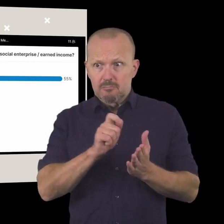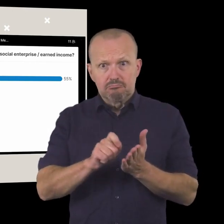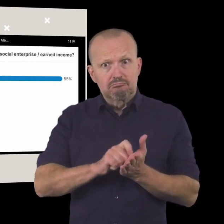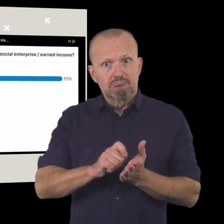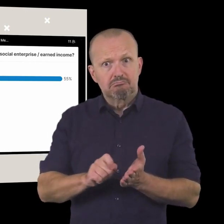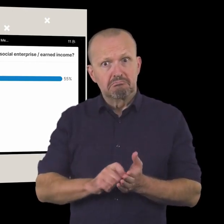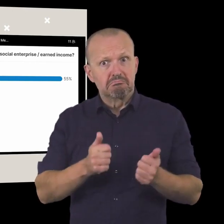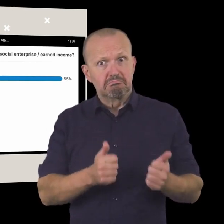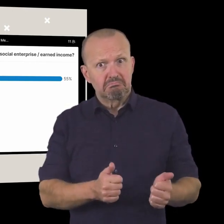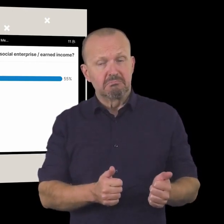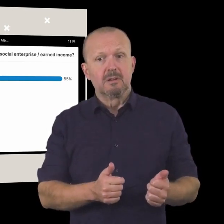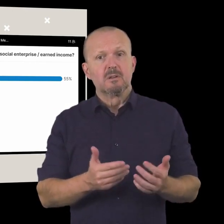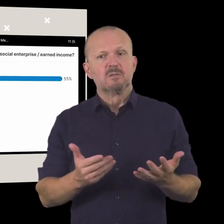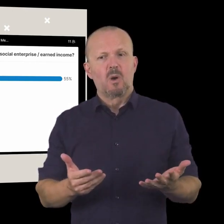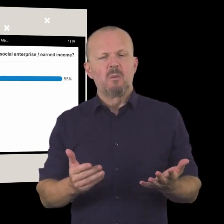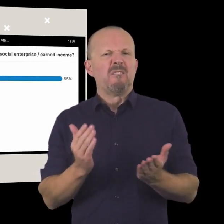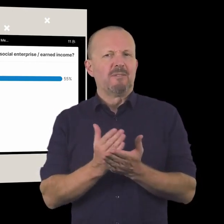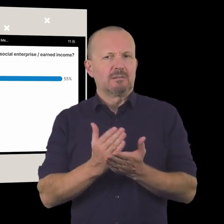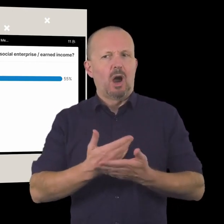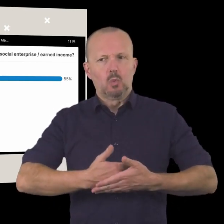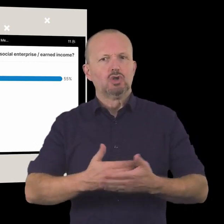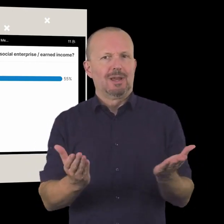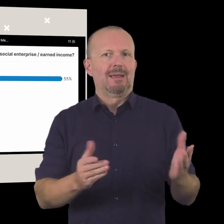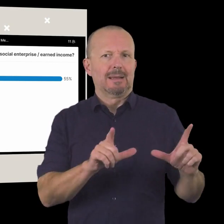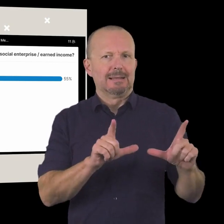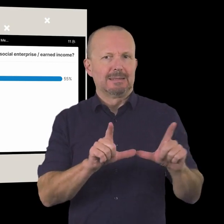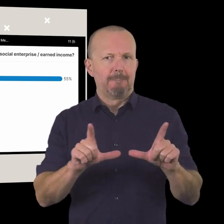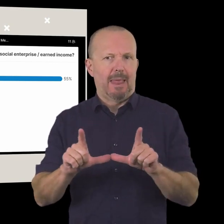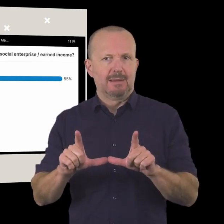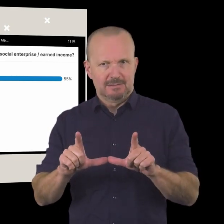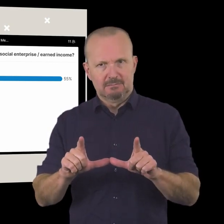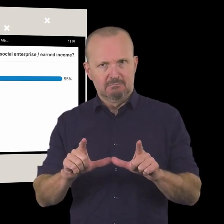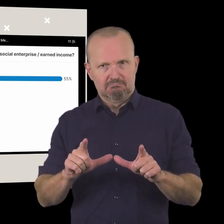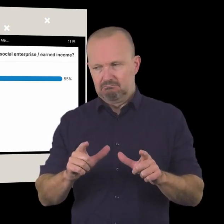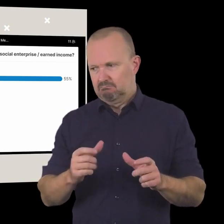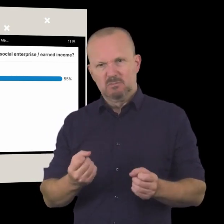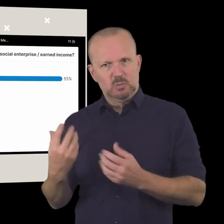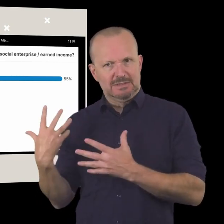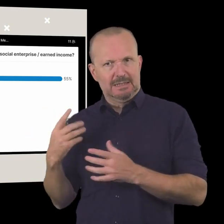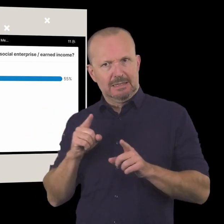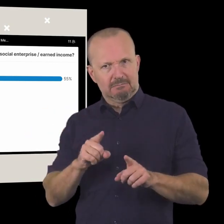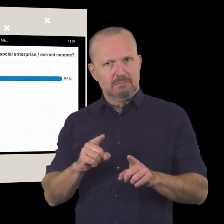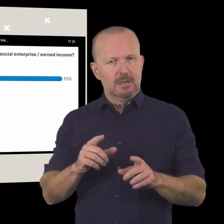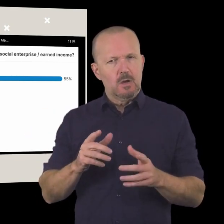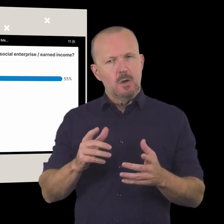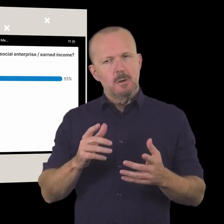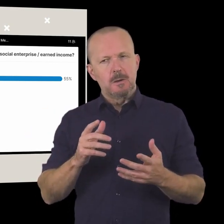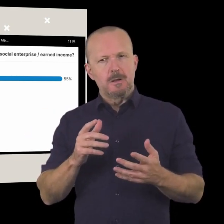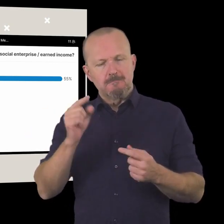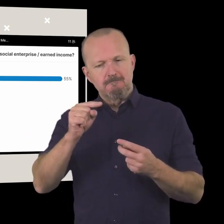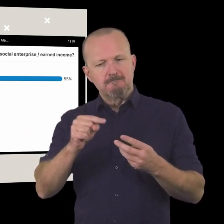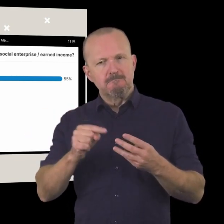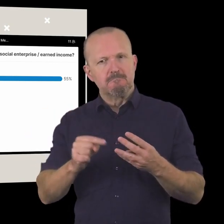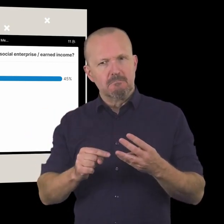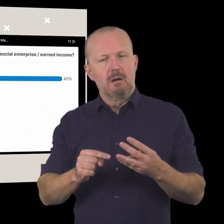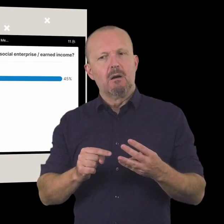taking notes uh in front of you and in fact i'll share a template as part of uh the notes we share to follow up the session you'll you'll have a